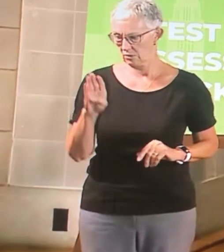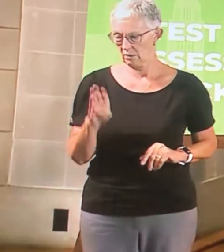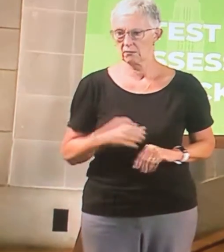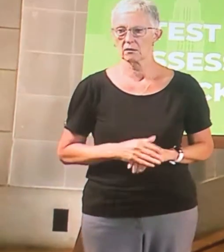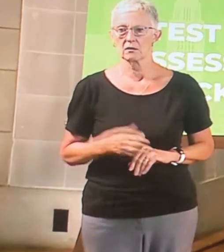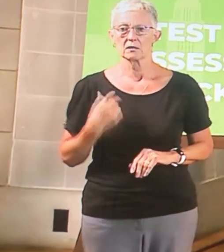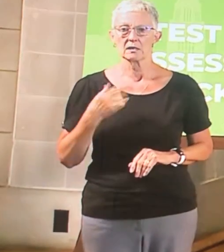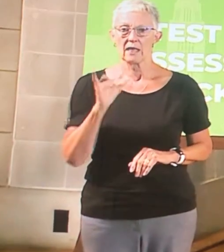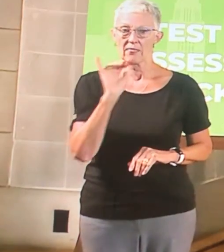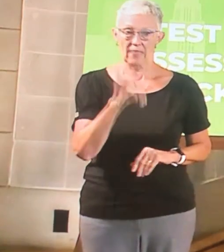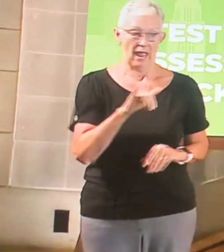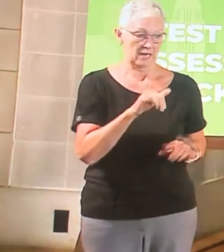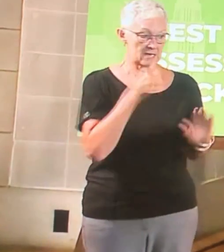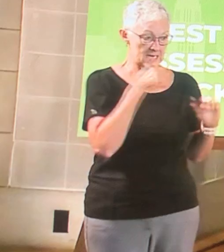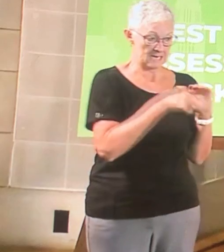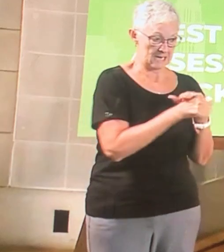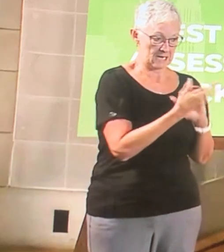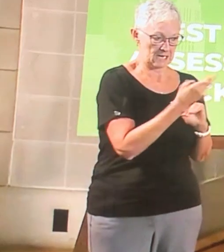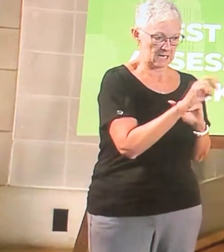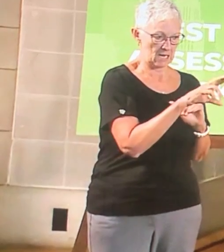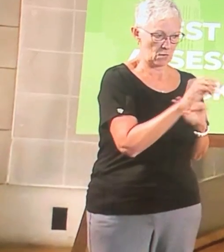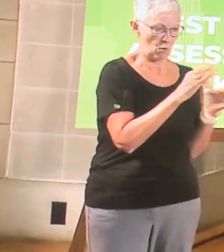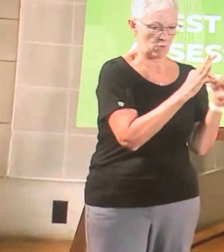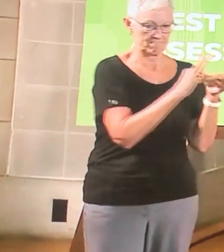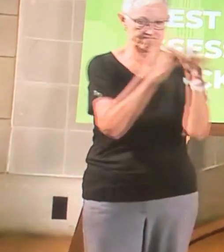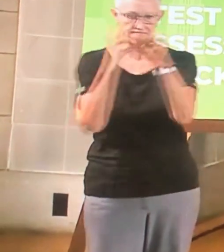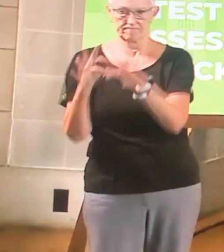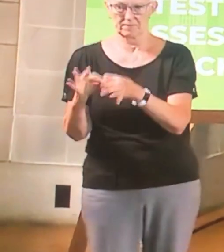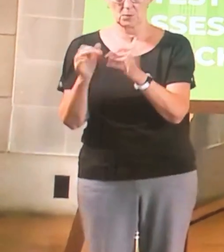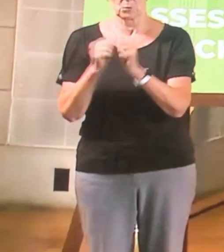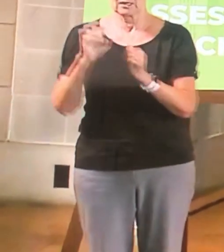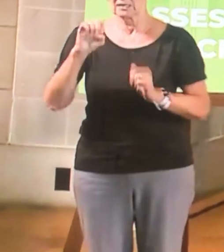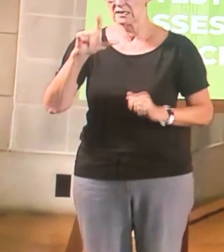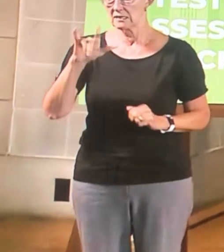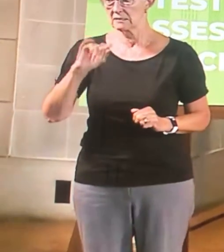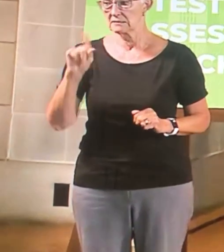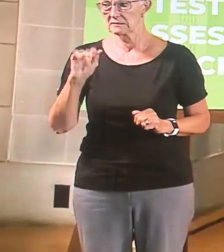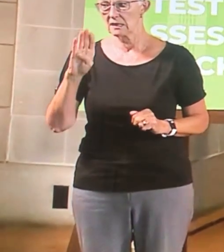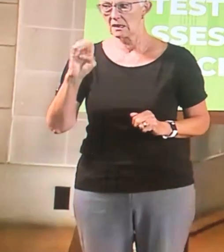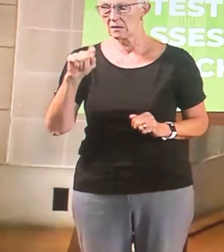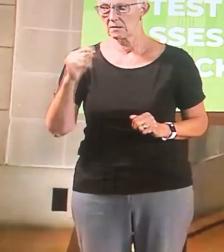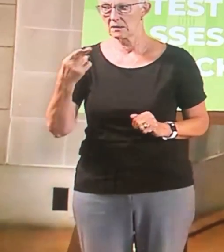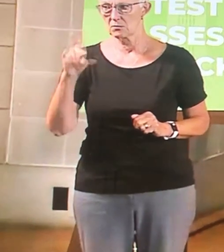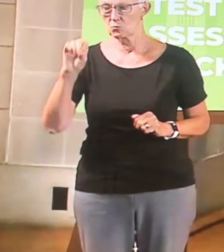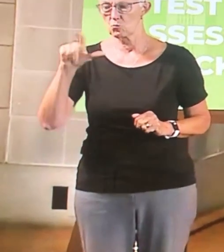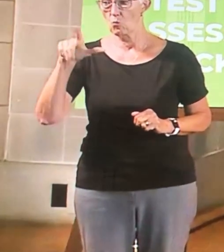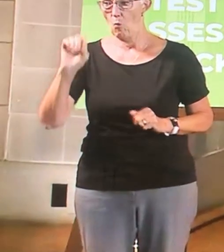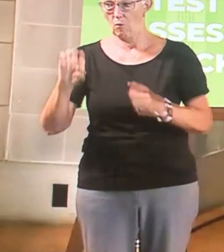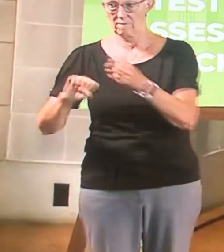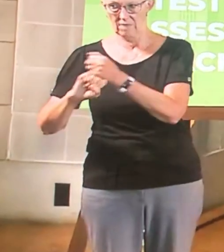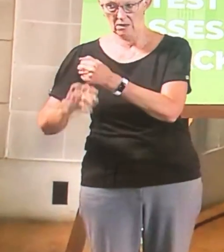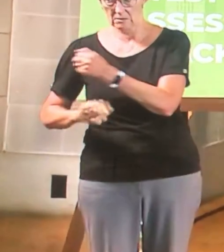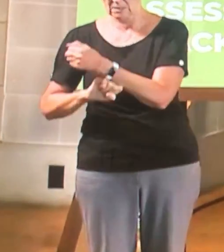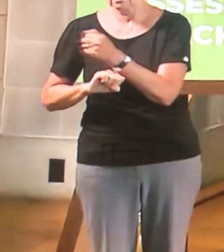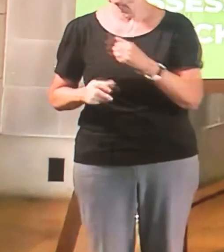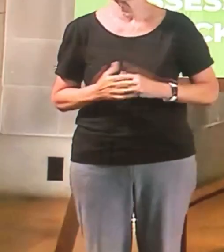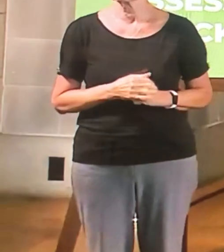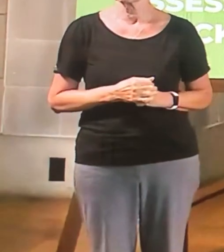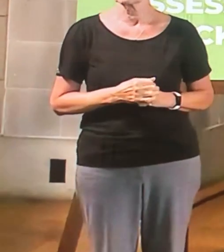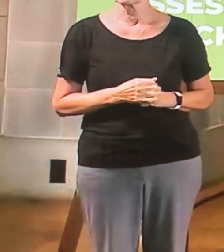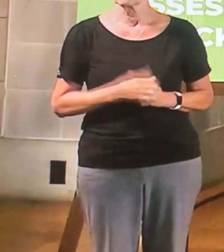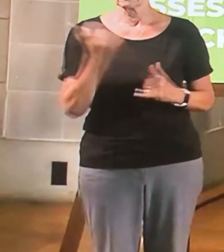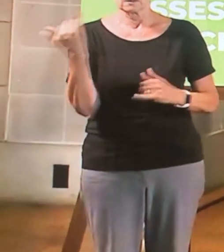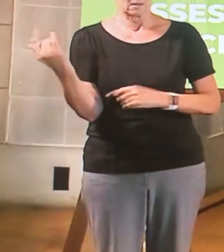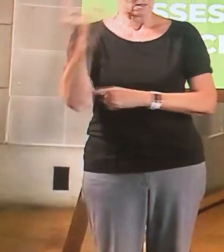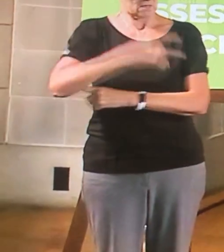with the Elizabeth Dole Foundation to recognize those those families. Today we have a special guest with us that is going to